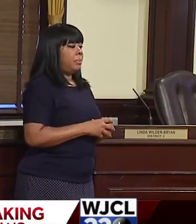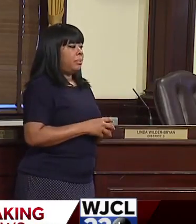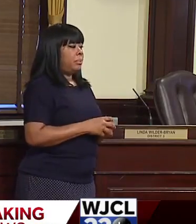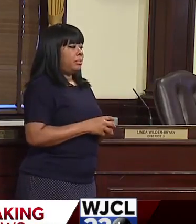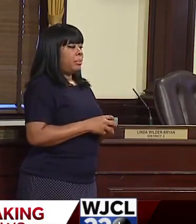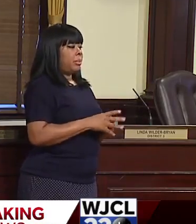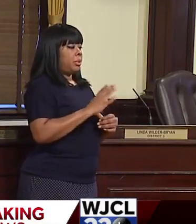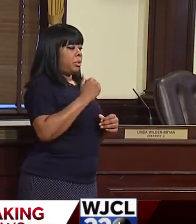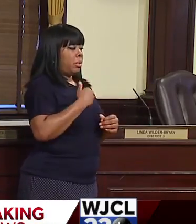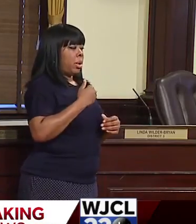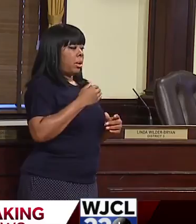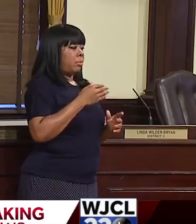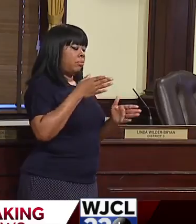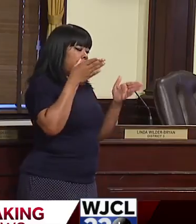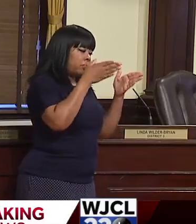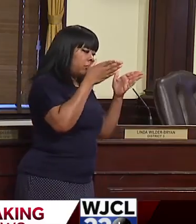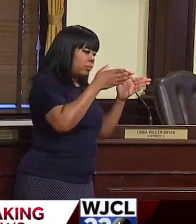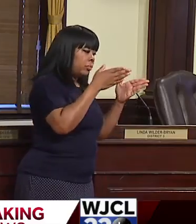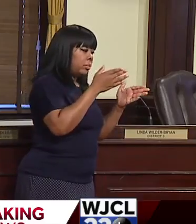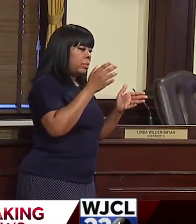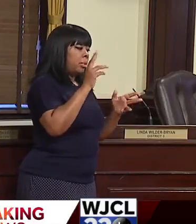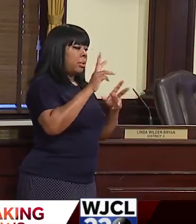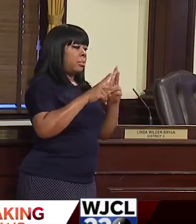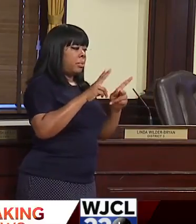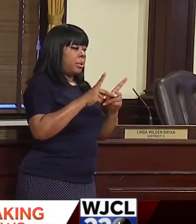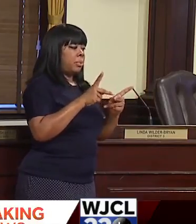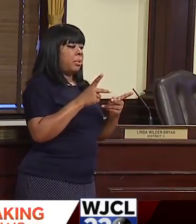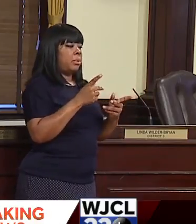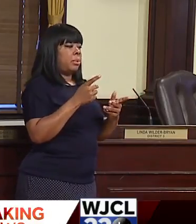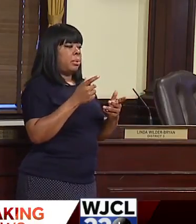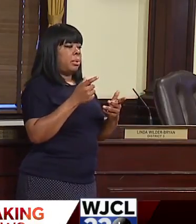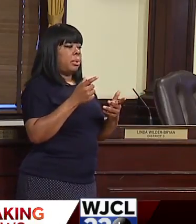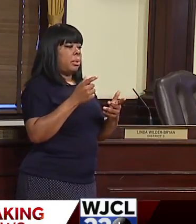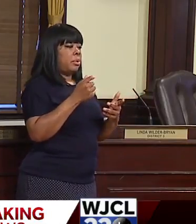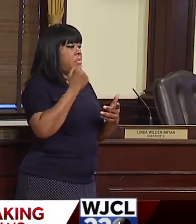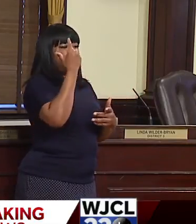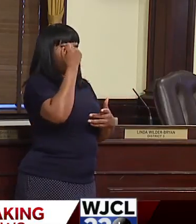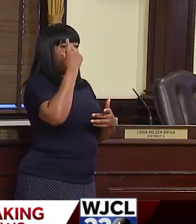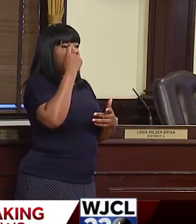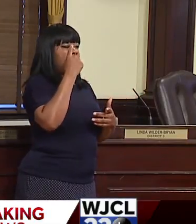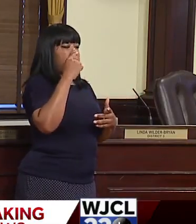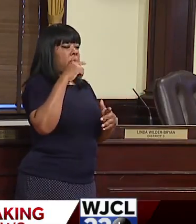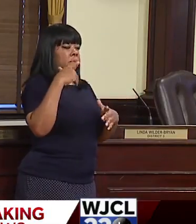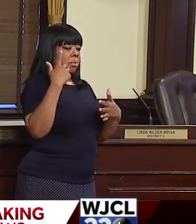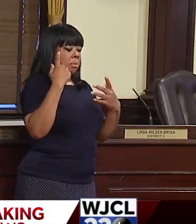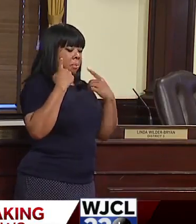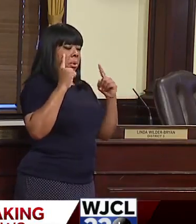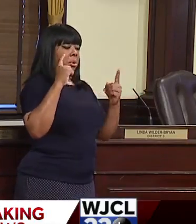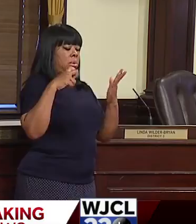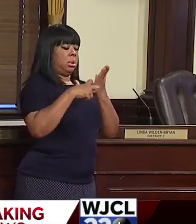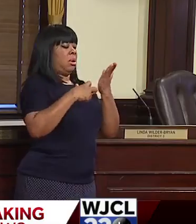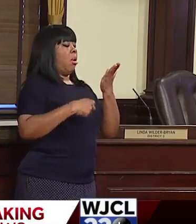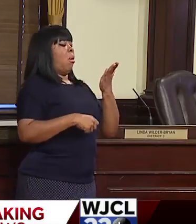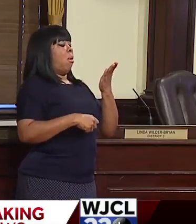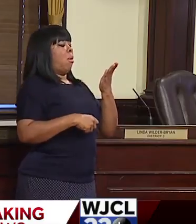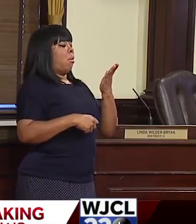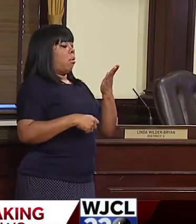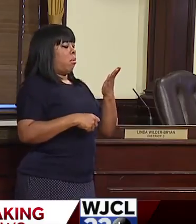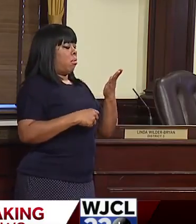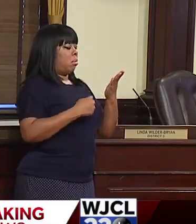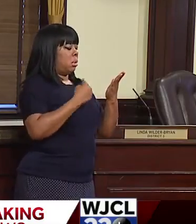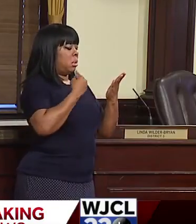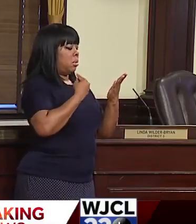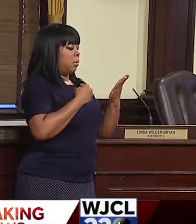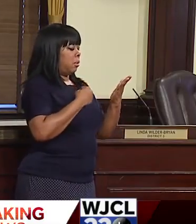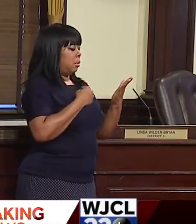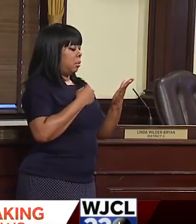be continuing and we recognize sometimes people don't learn until they receive a ticket that we're serious. And so we'll continue